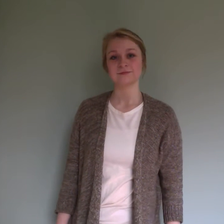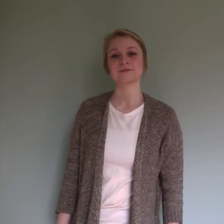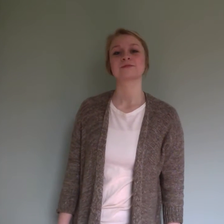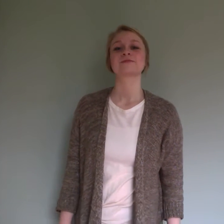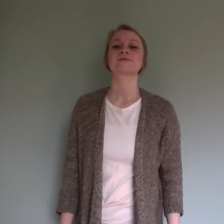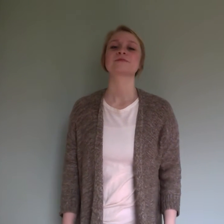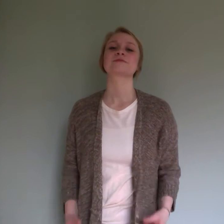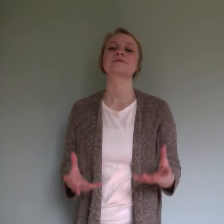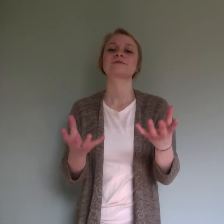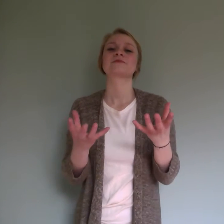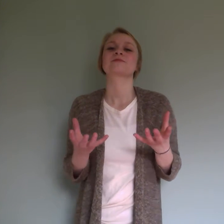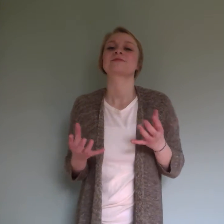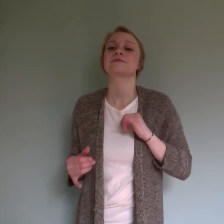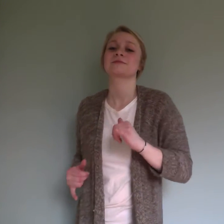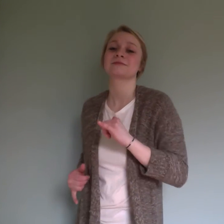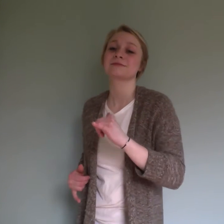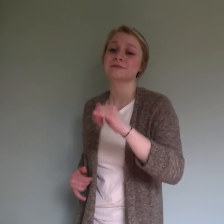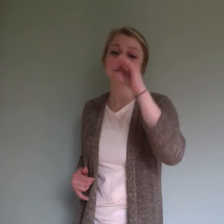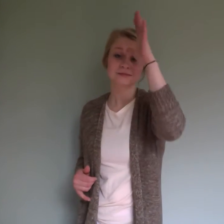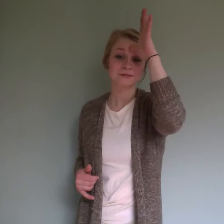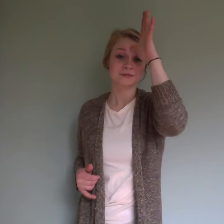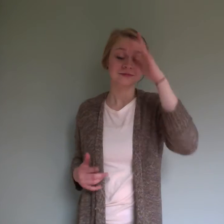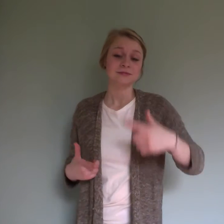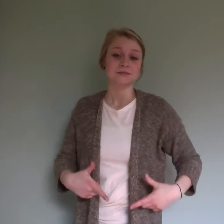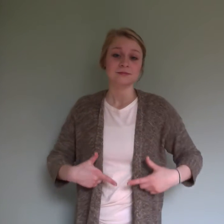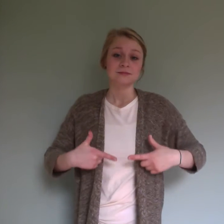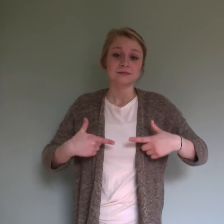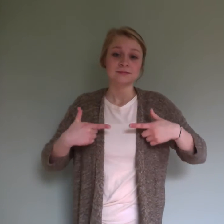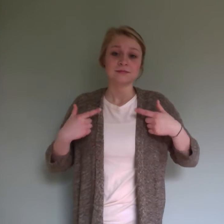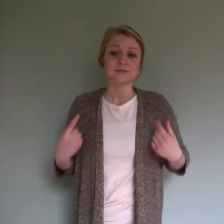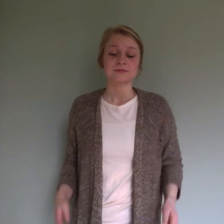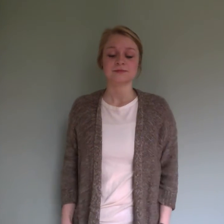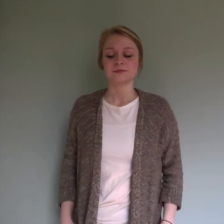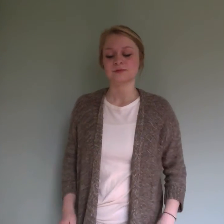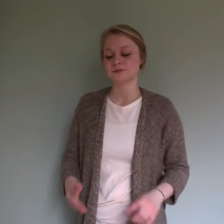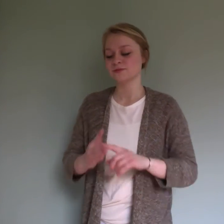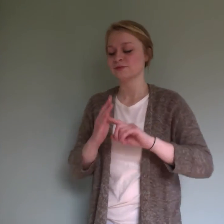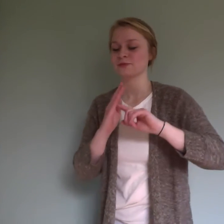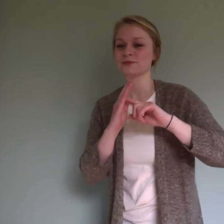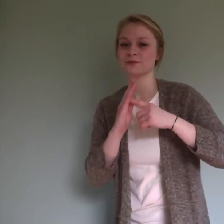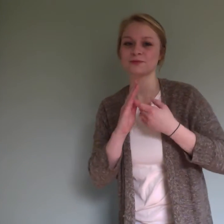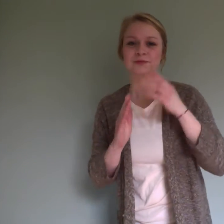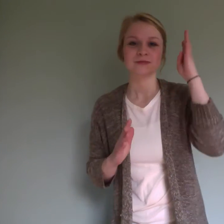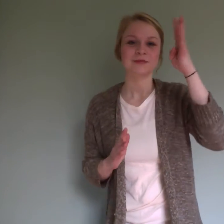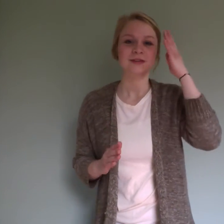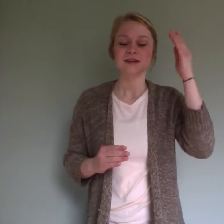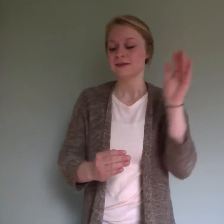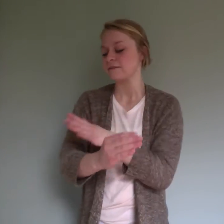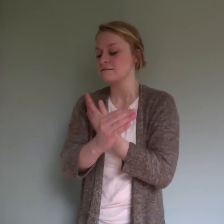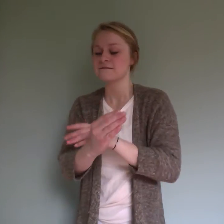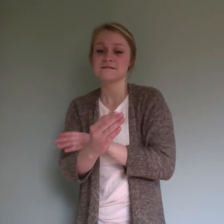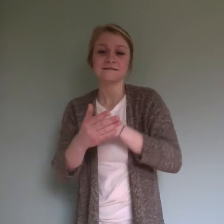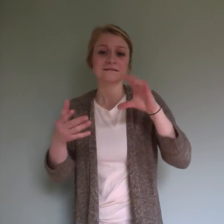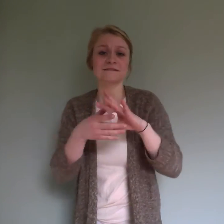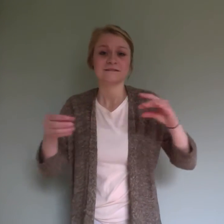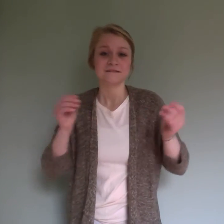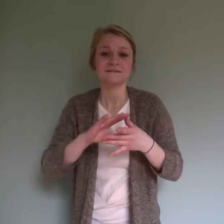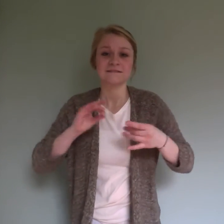I always had that dream like my daddy before me So I started writing songs, I started writing